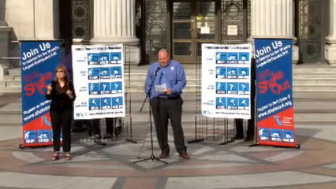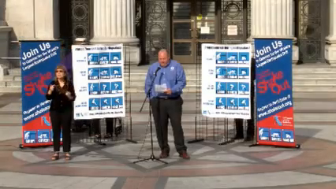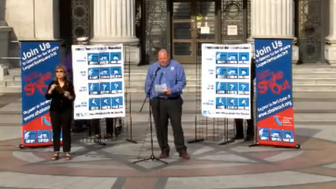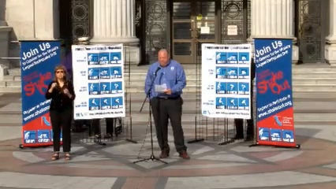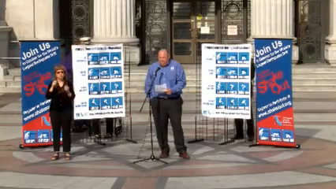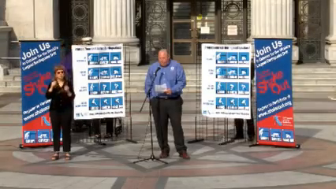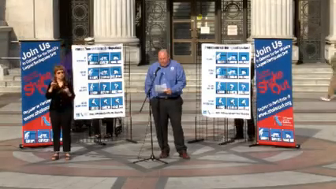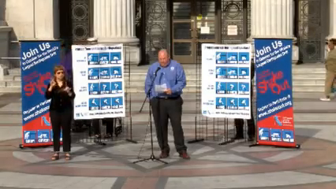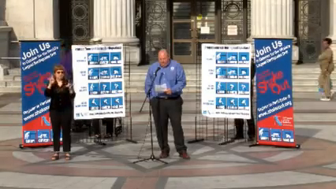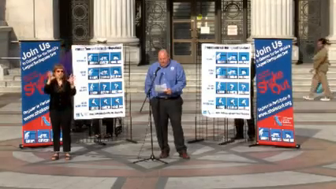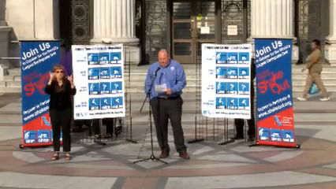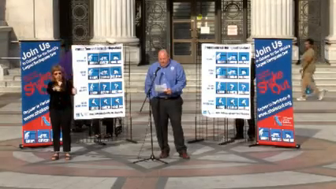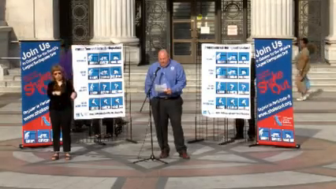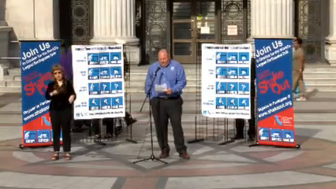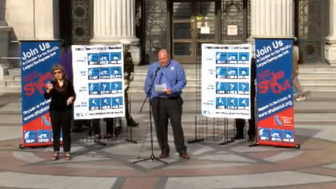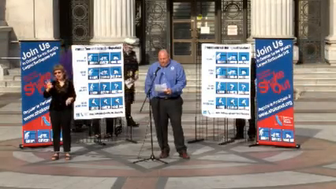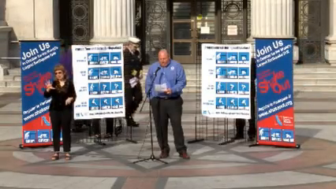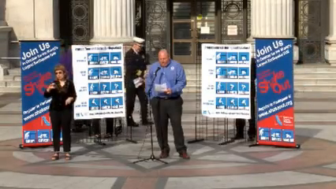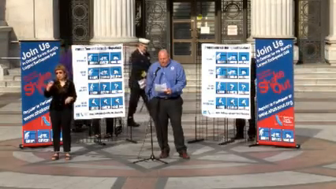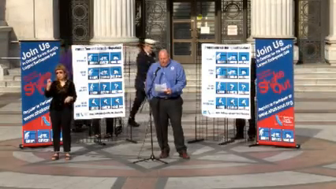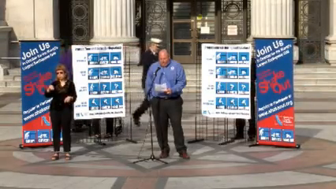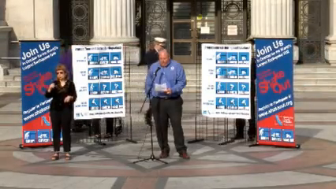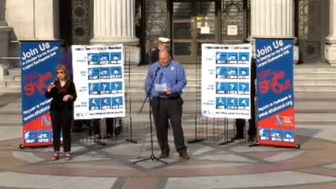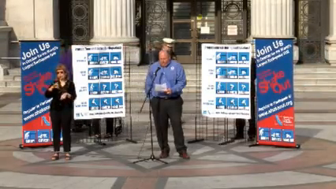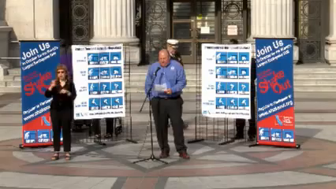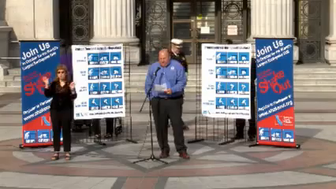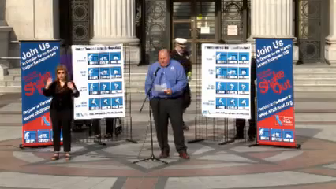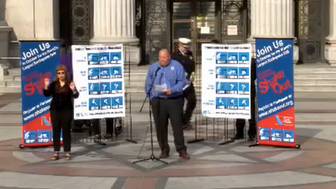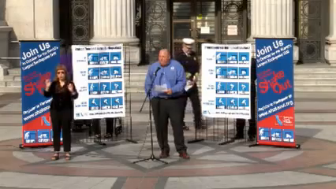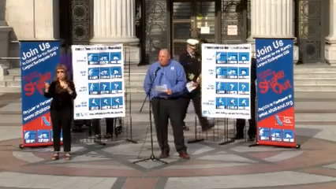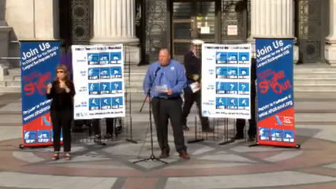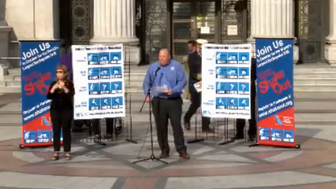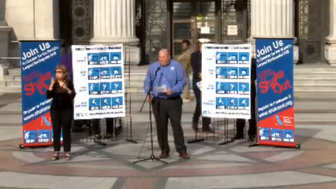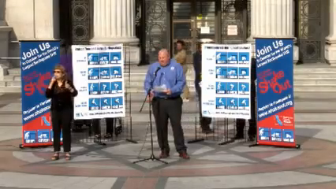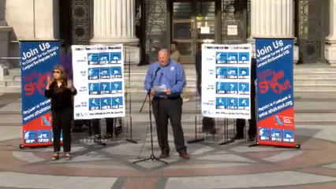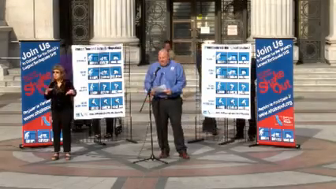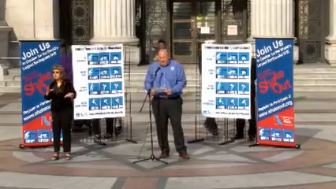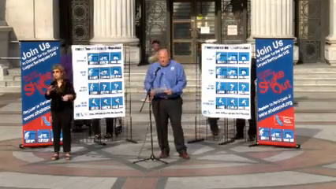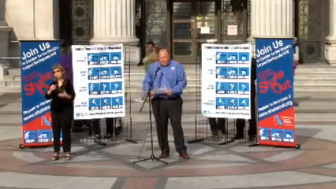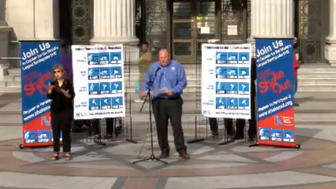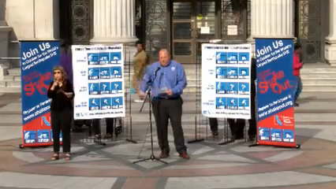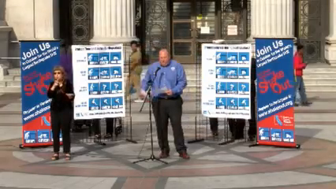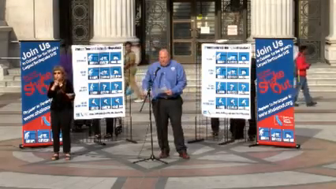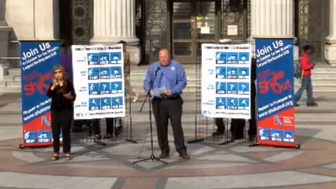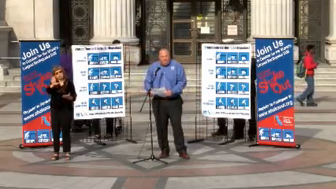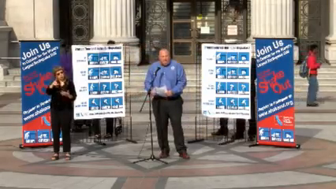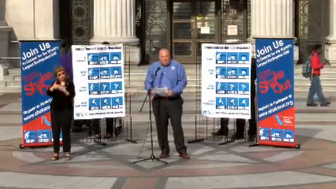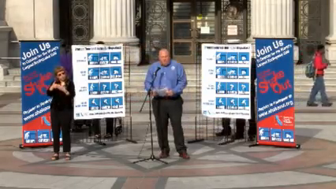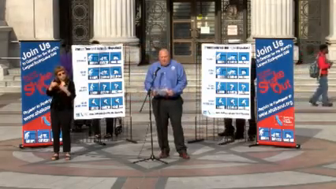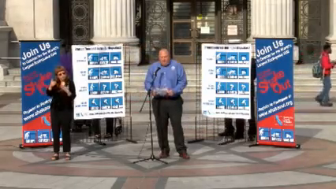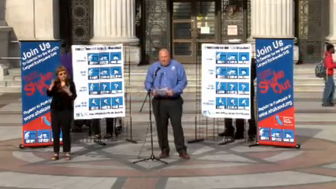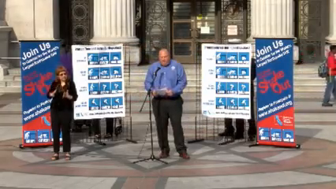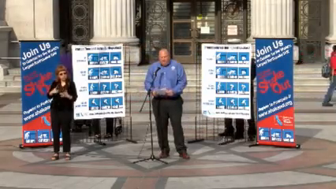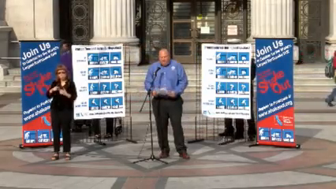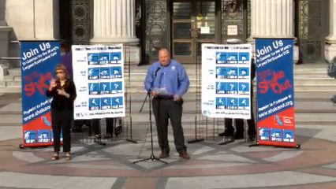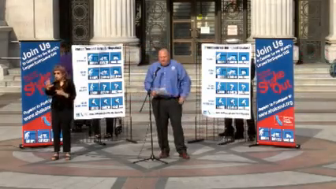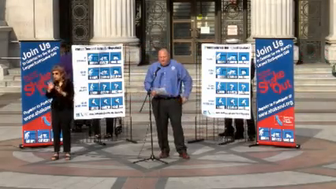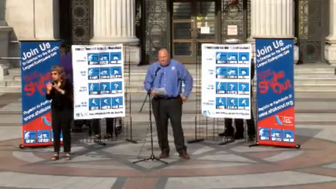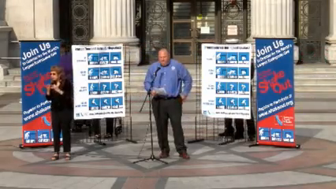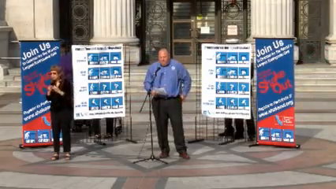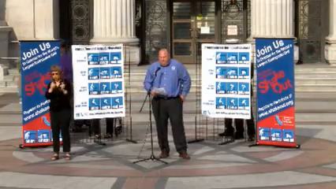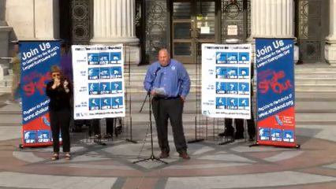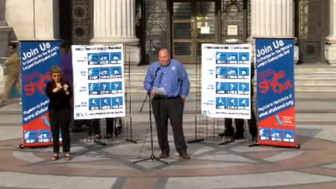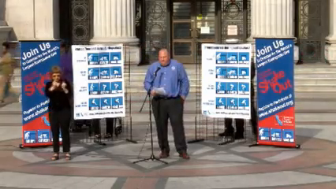emergencies, the first responders, are often those of your family and neighbors. So be ready individually.